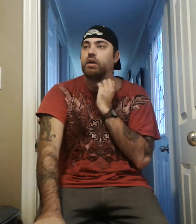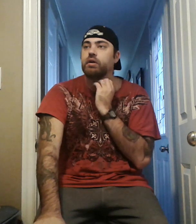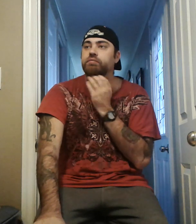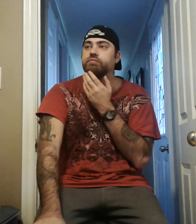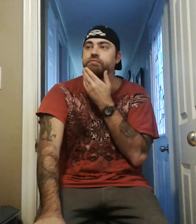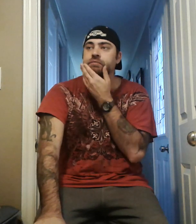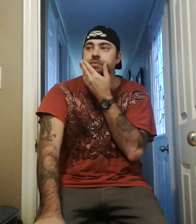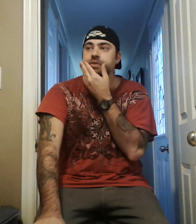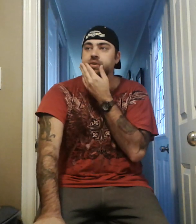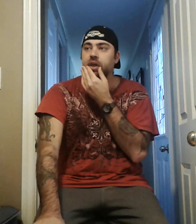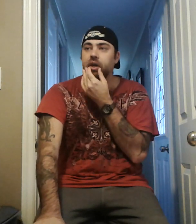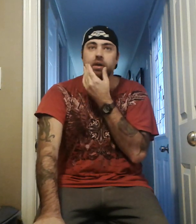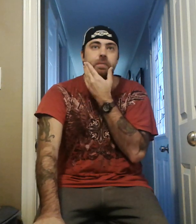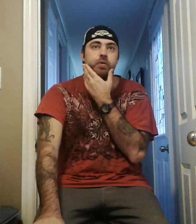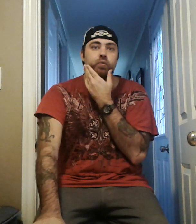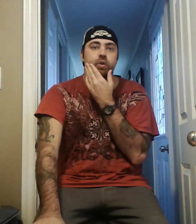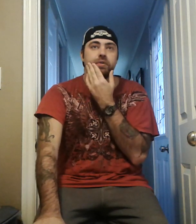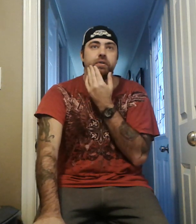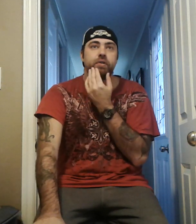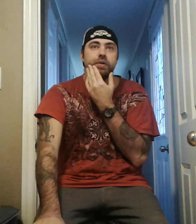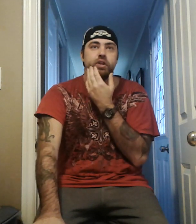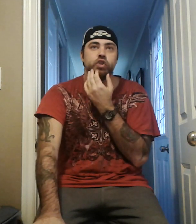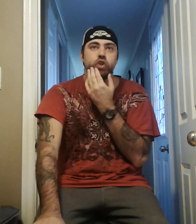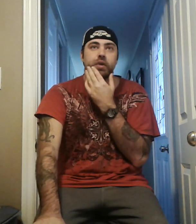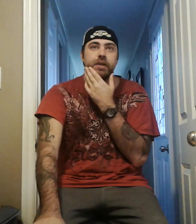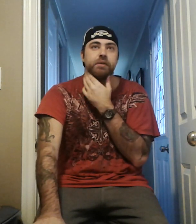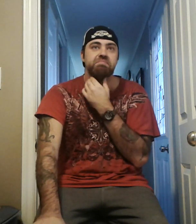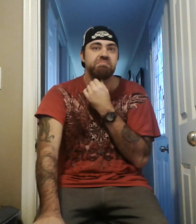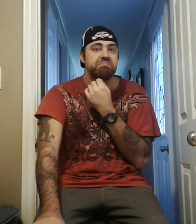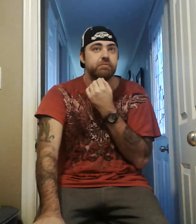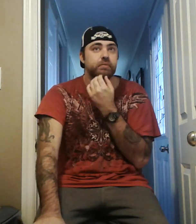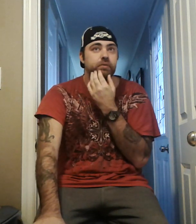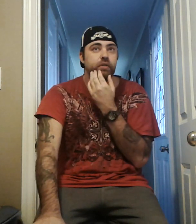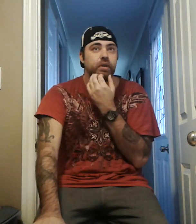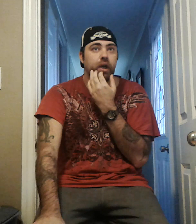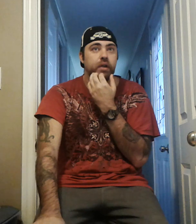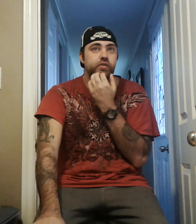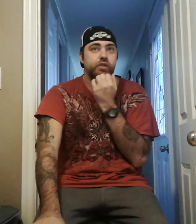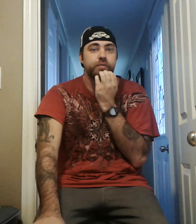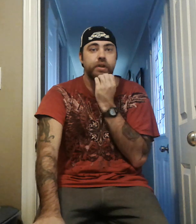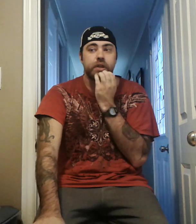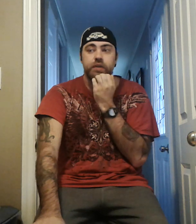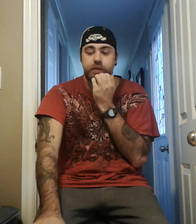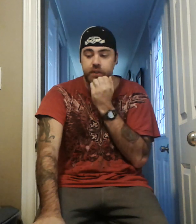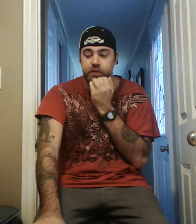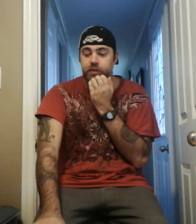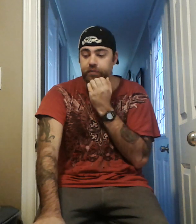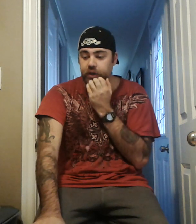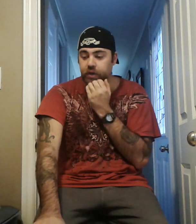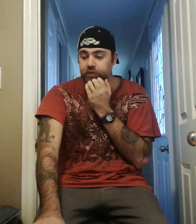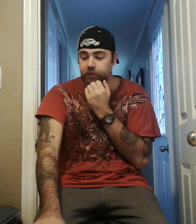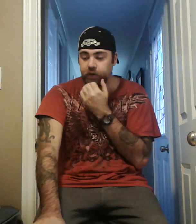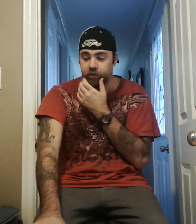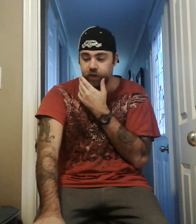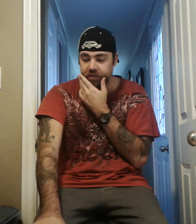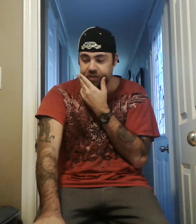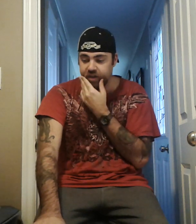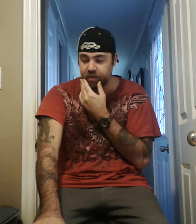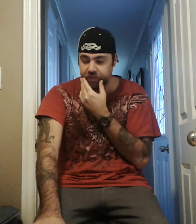um, um, and I hope you really, really enjoyed the, uh, two videos, these two videos about wrestling, so I'm